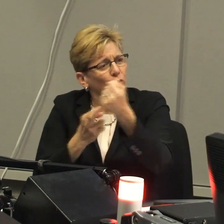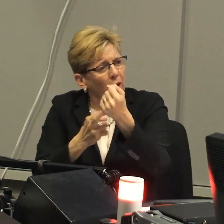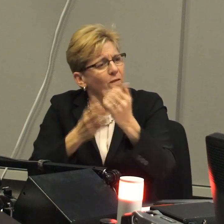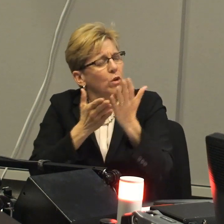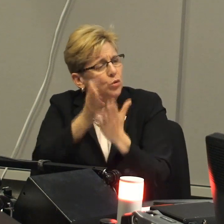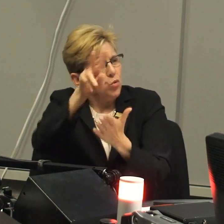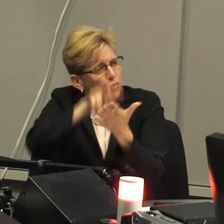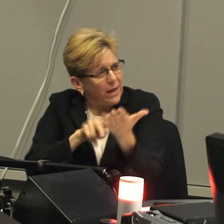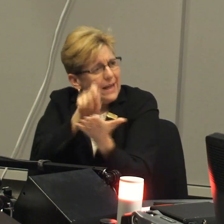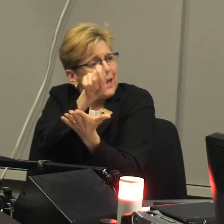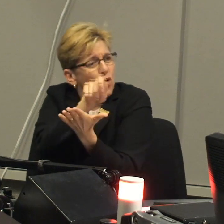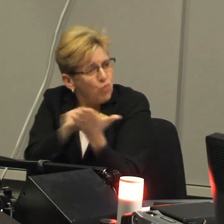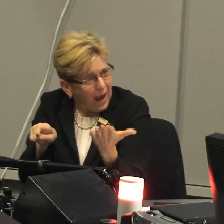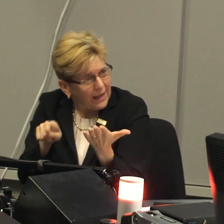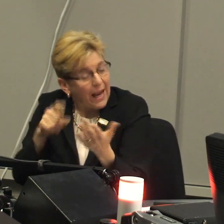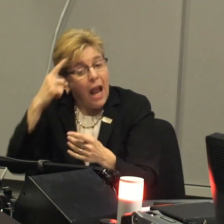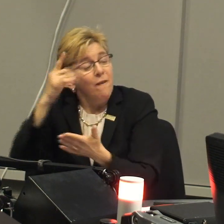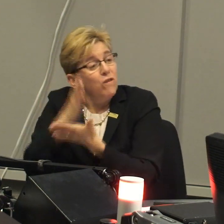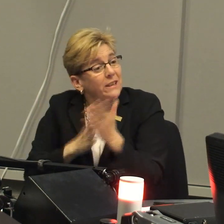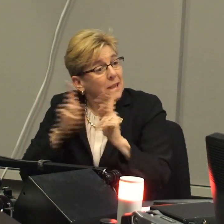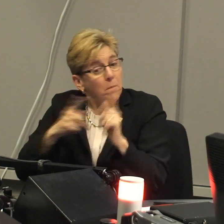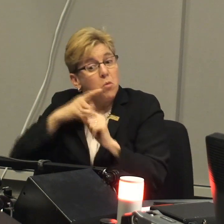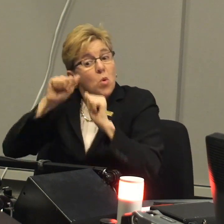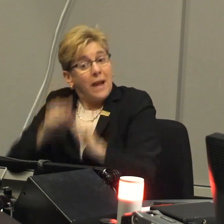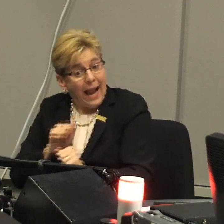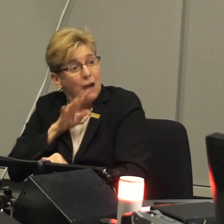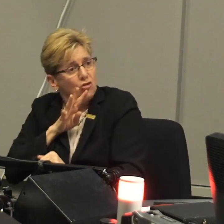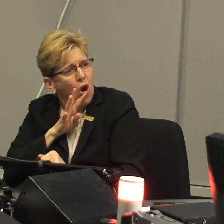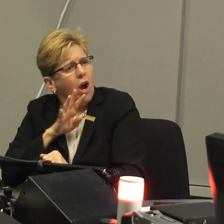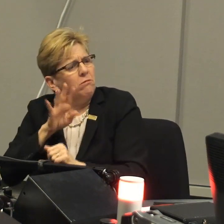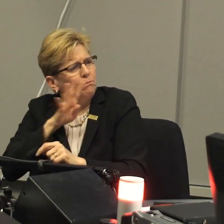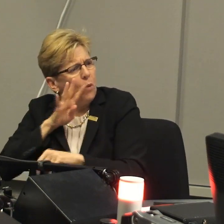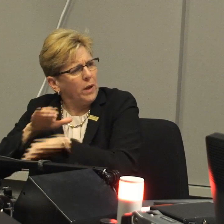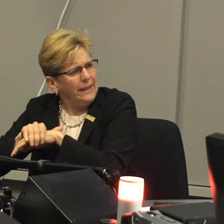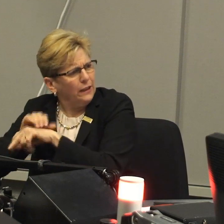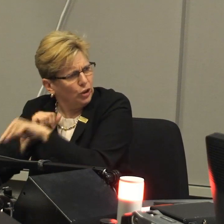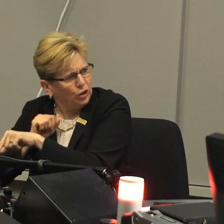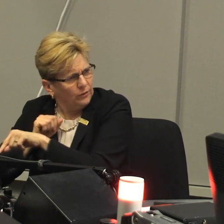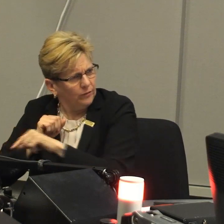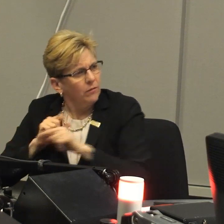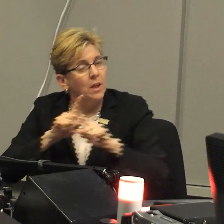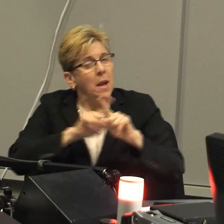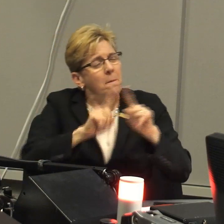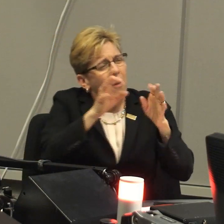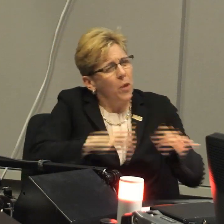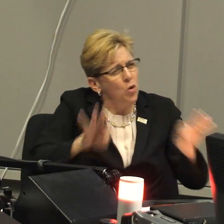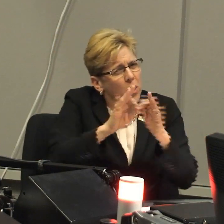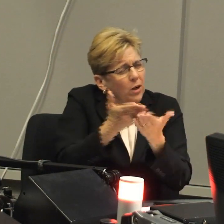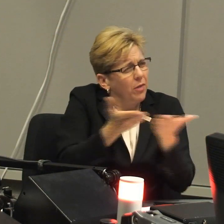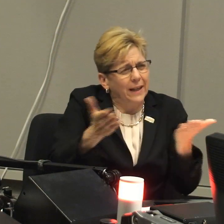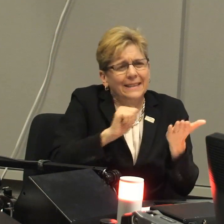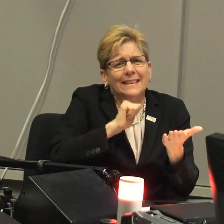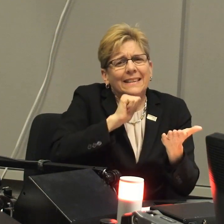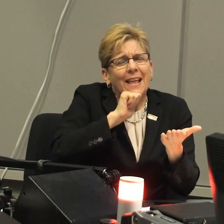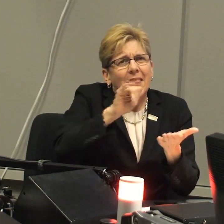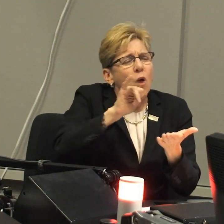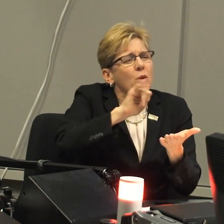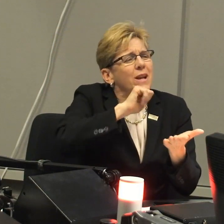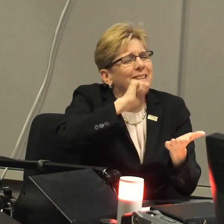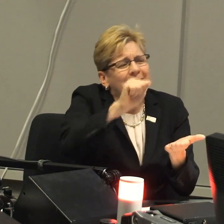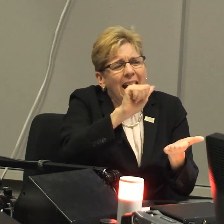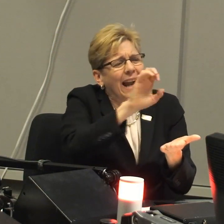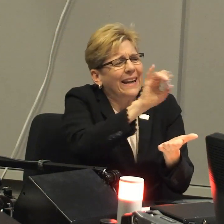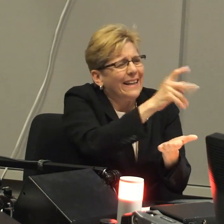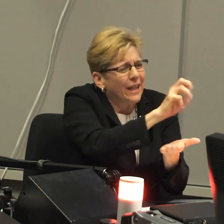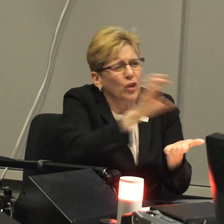we teach both ASL and English is reinforced through its written form, its printed form. And for those people who can talk, spoken English, of course, is there.